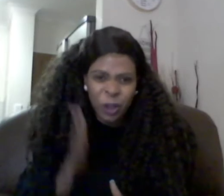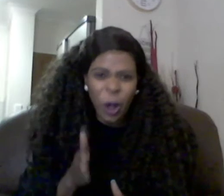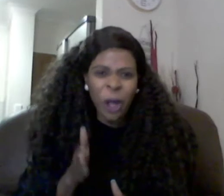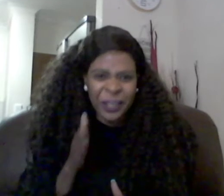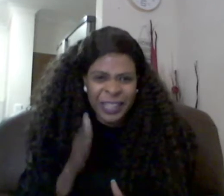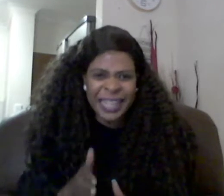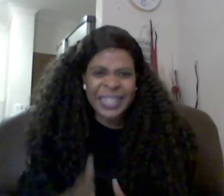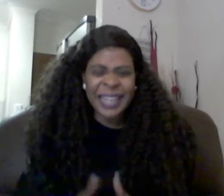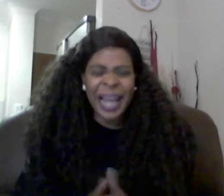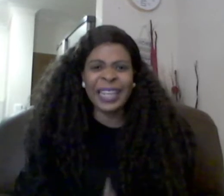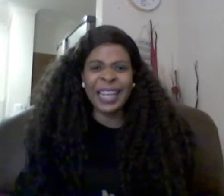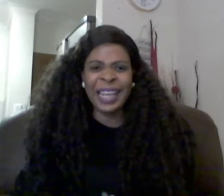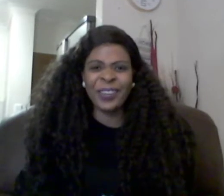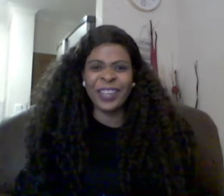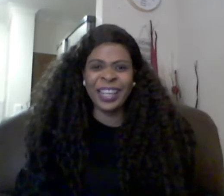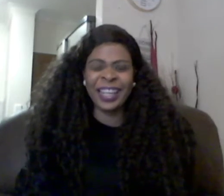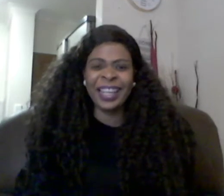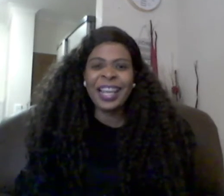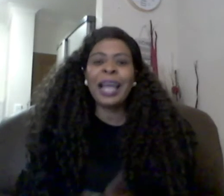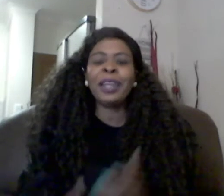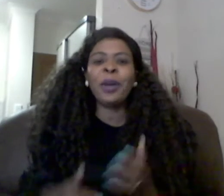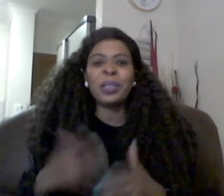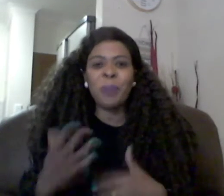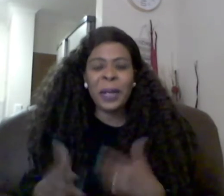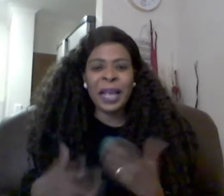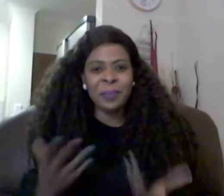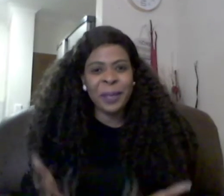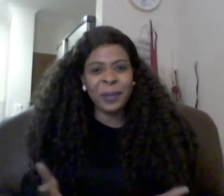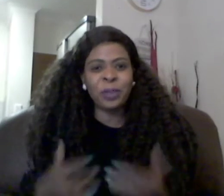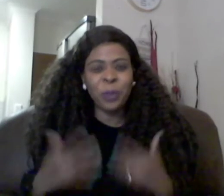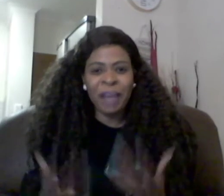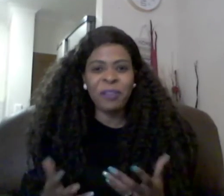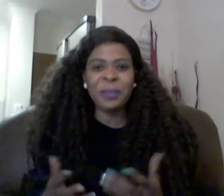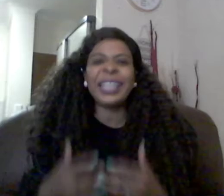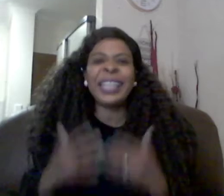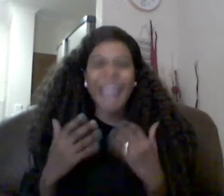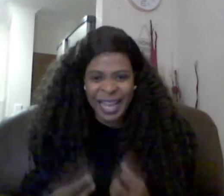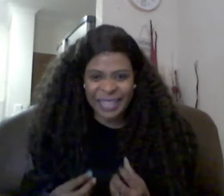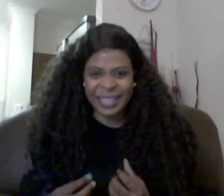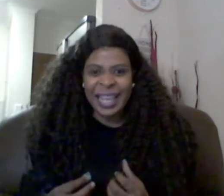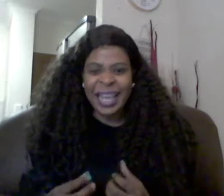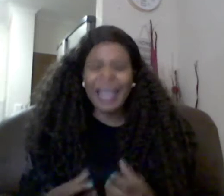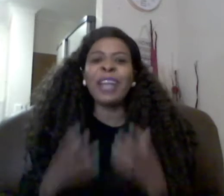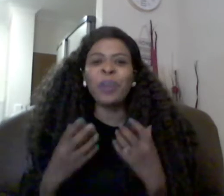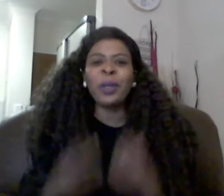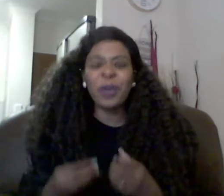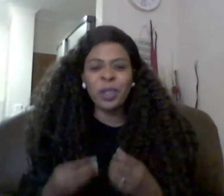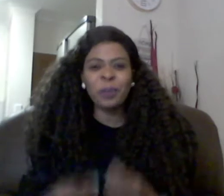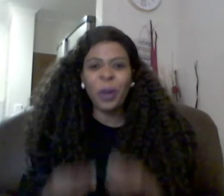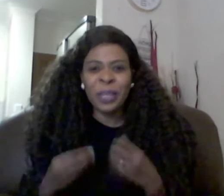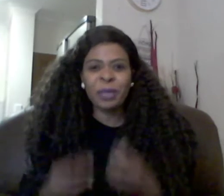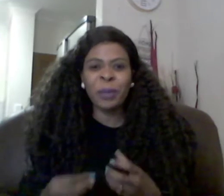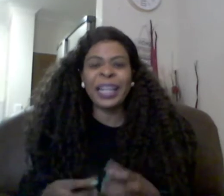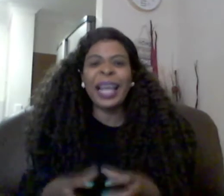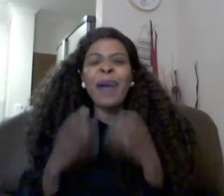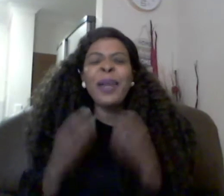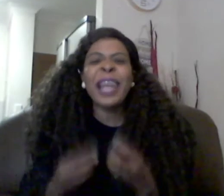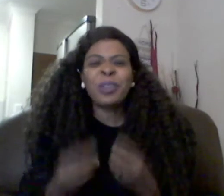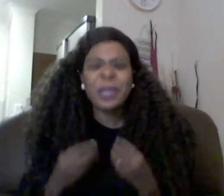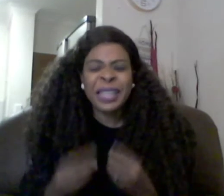god on the inside hallelujah and the holy spirit asked me because you said yes and i told the holy spirit that i would like to see